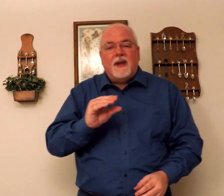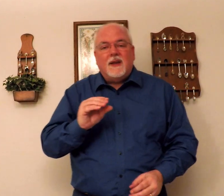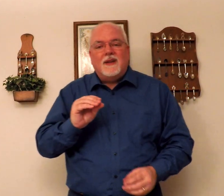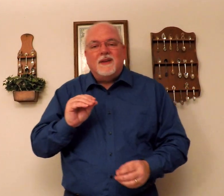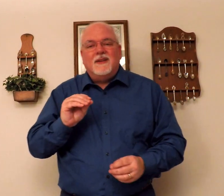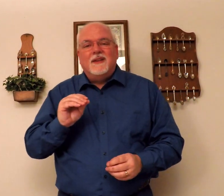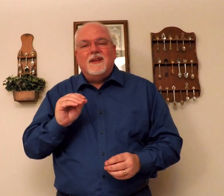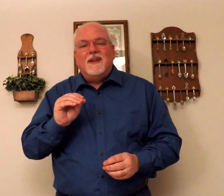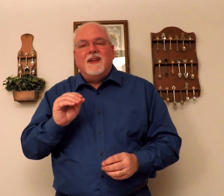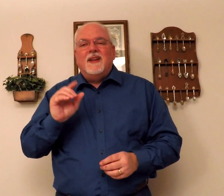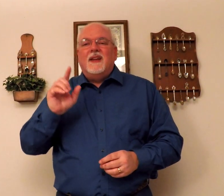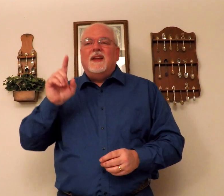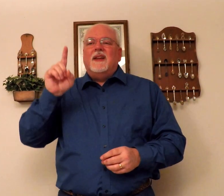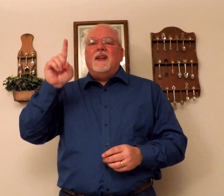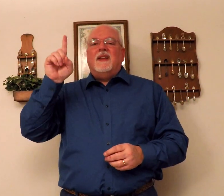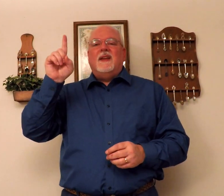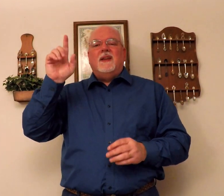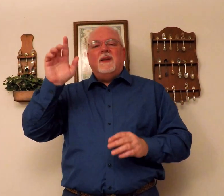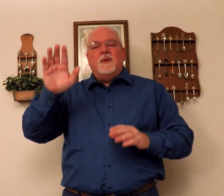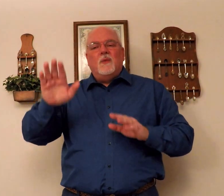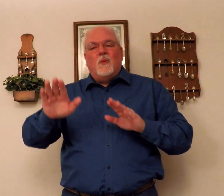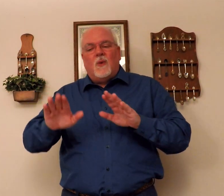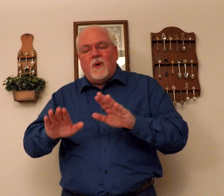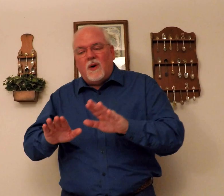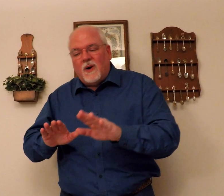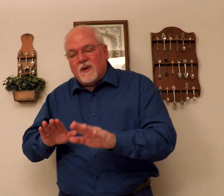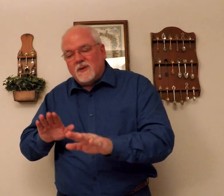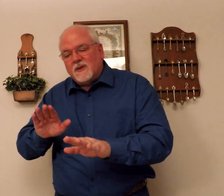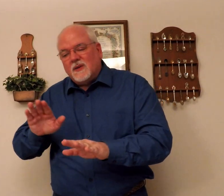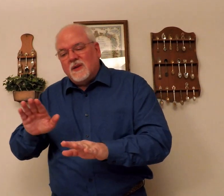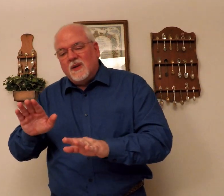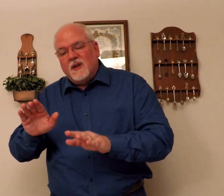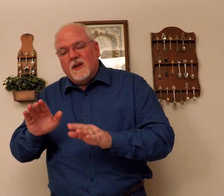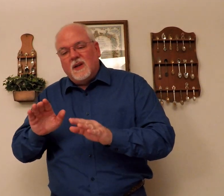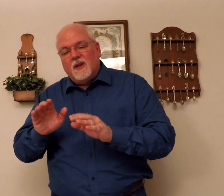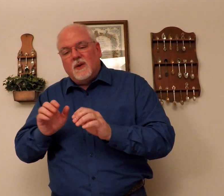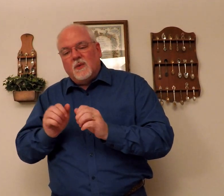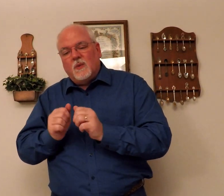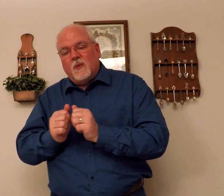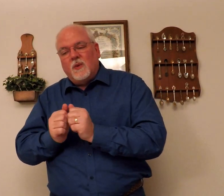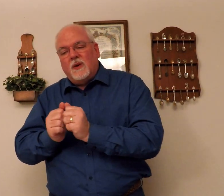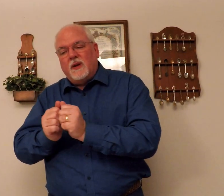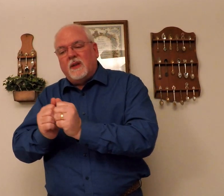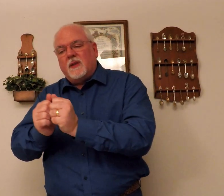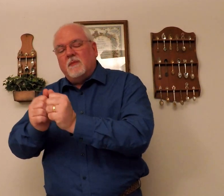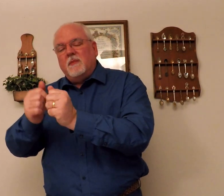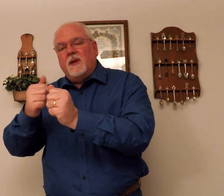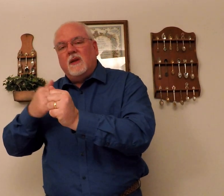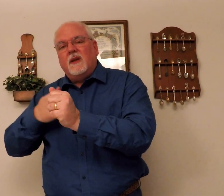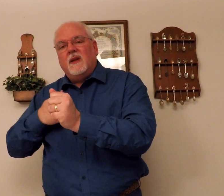walks with me